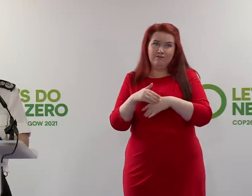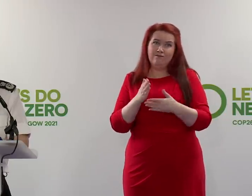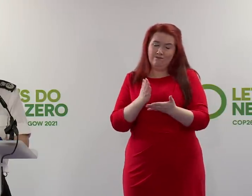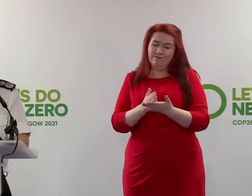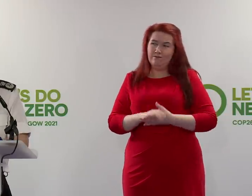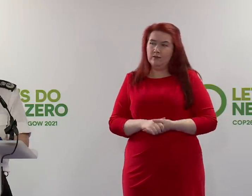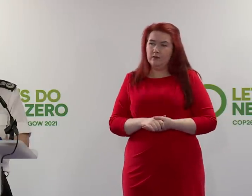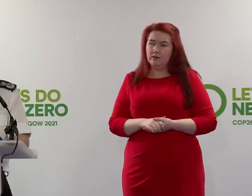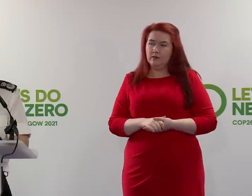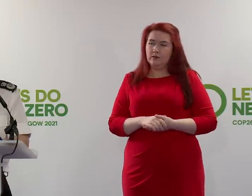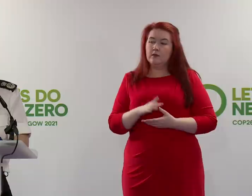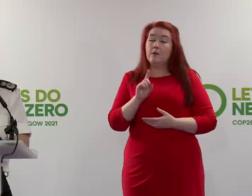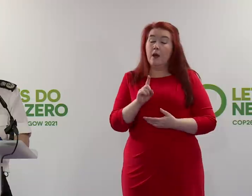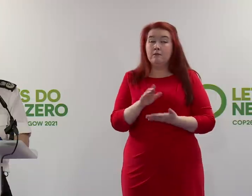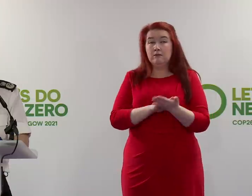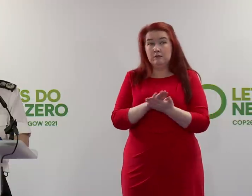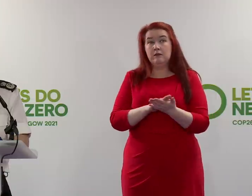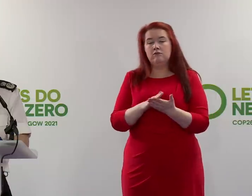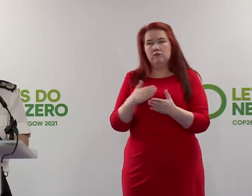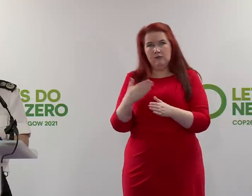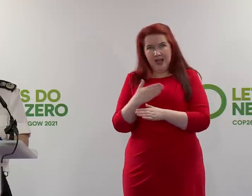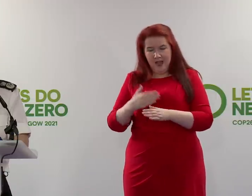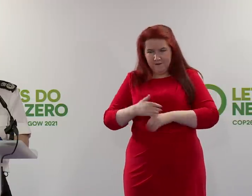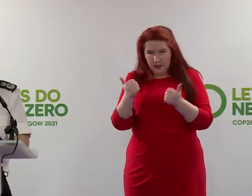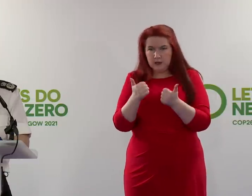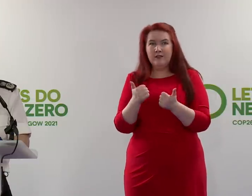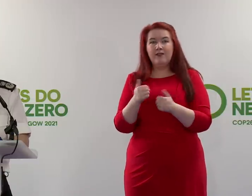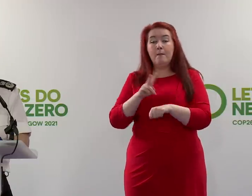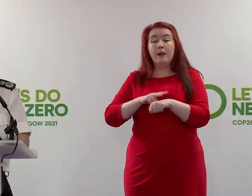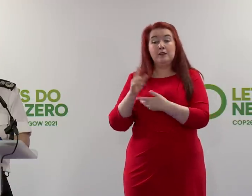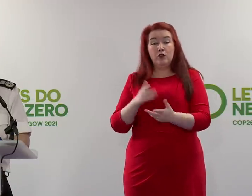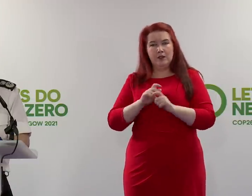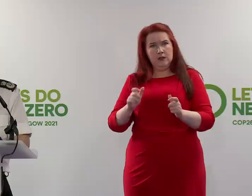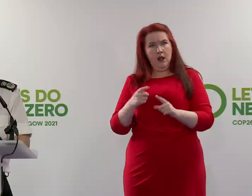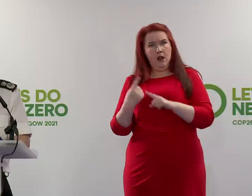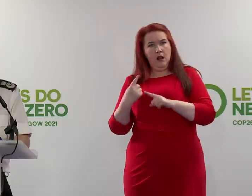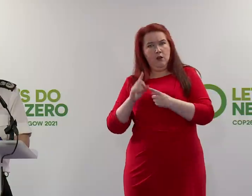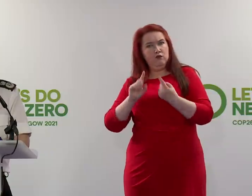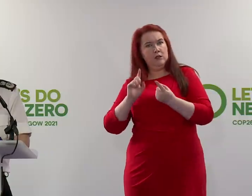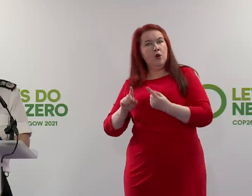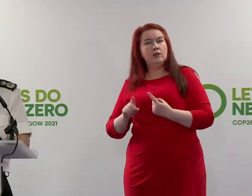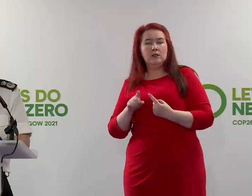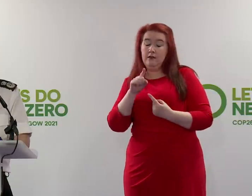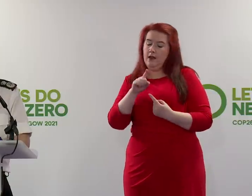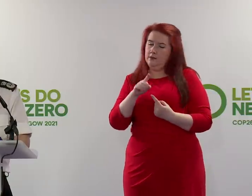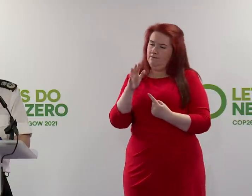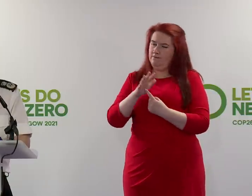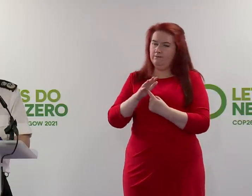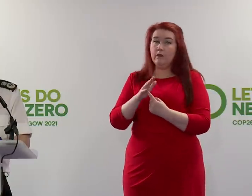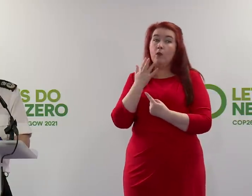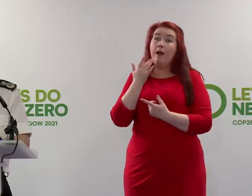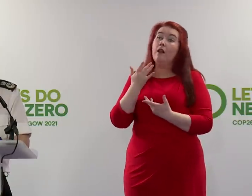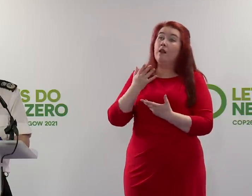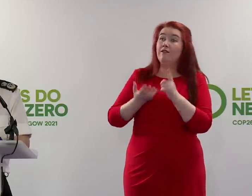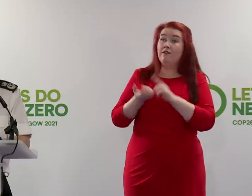Thus, maintaining an effective and responsive police service to all of Scotland has been central to our preparation since we knew